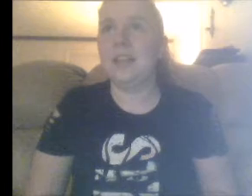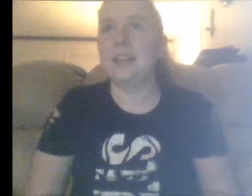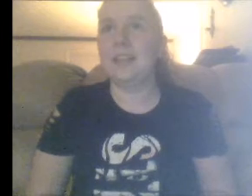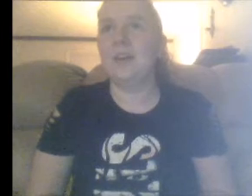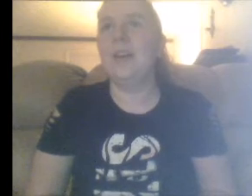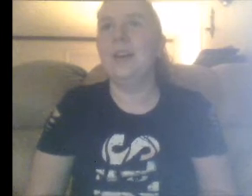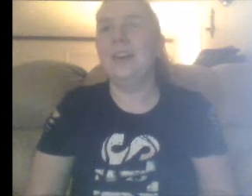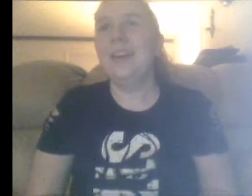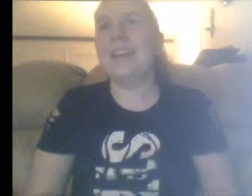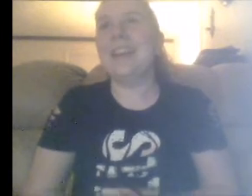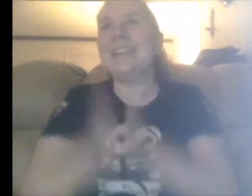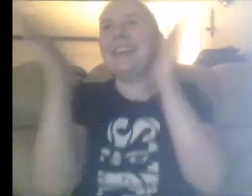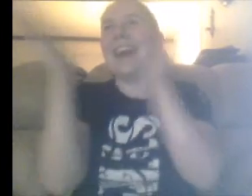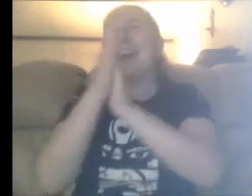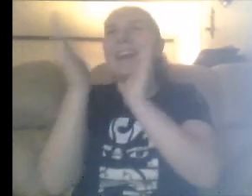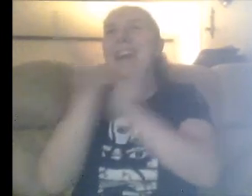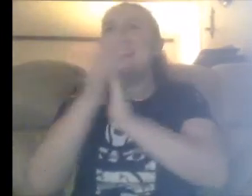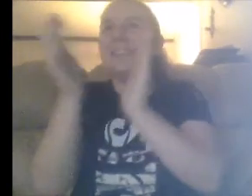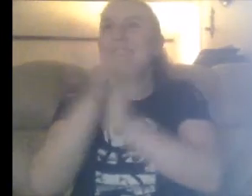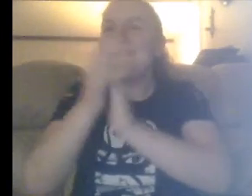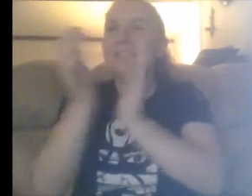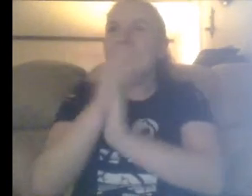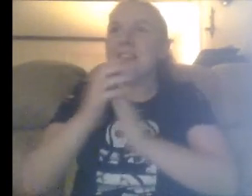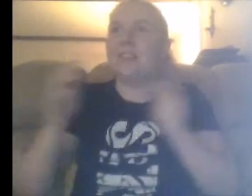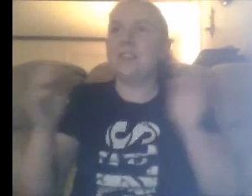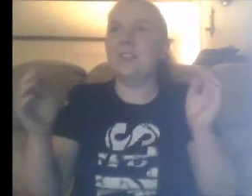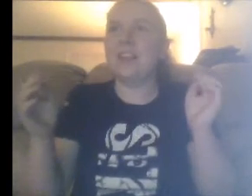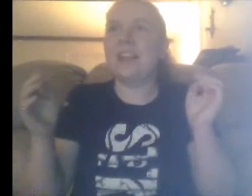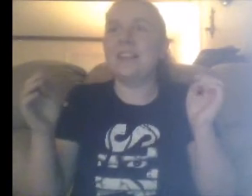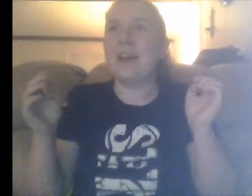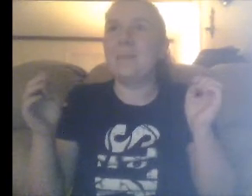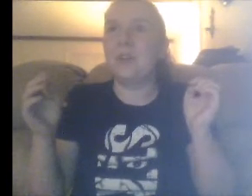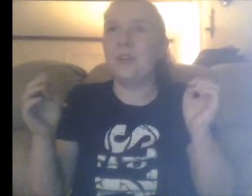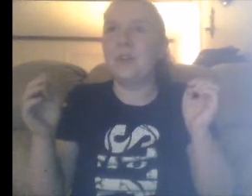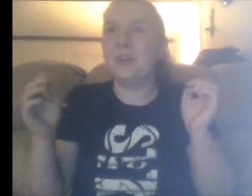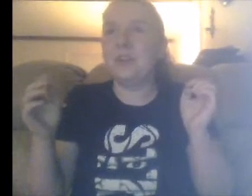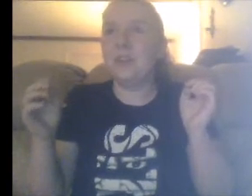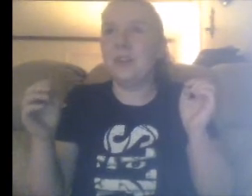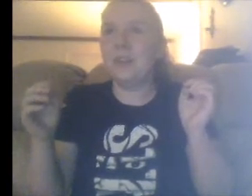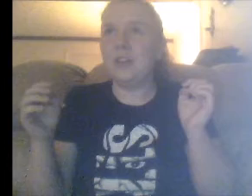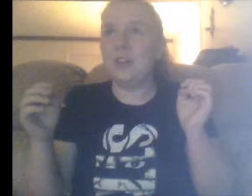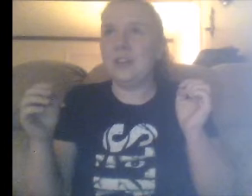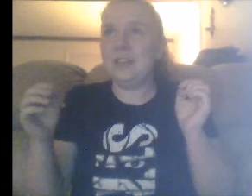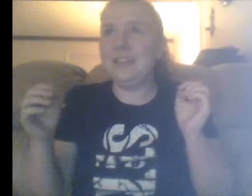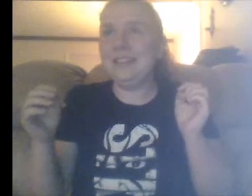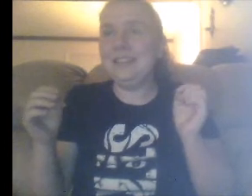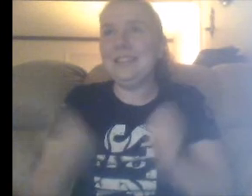out of there. Get, yes. She's gotta tap, dude. Oh